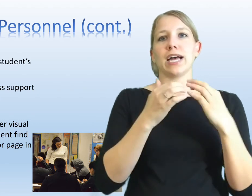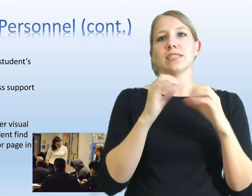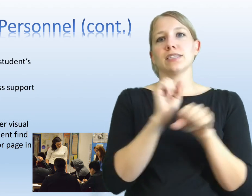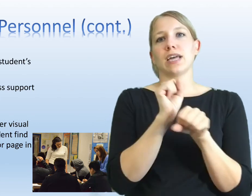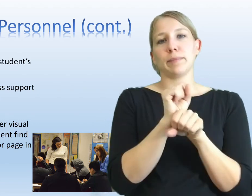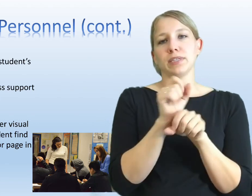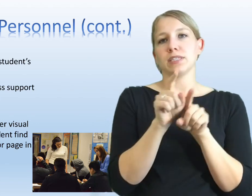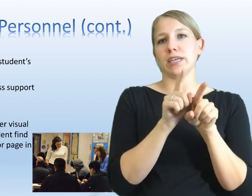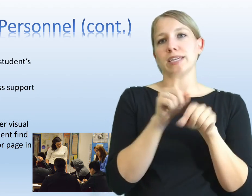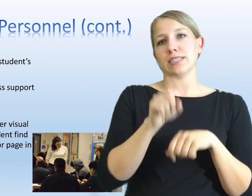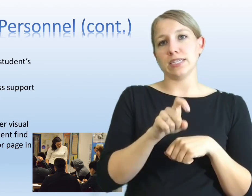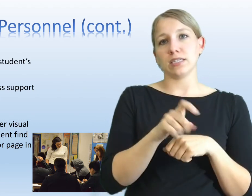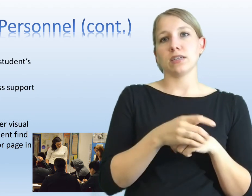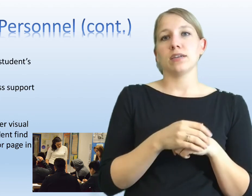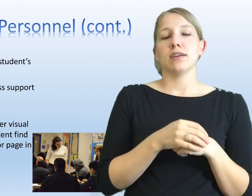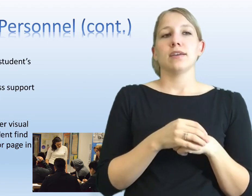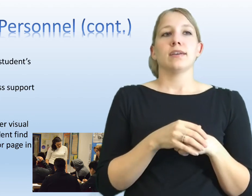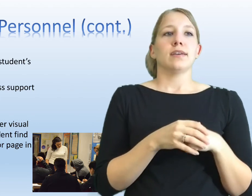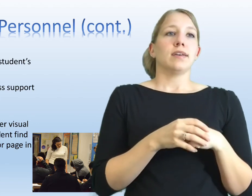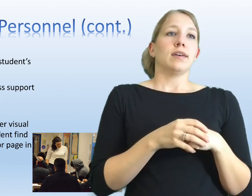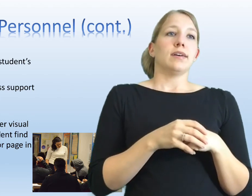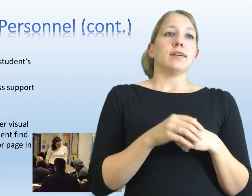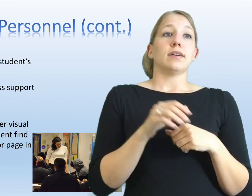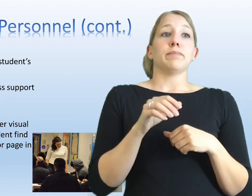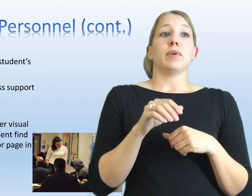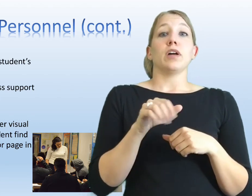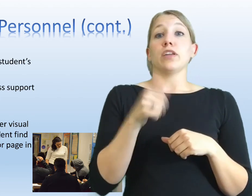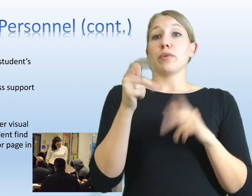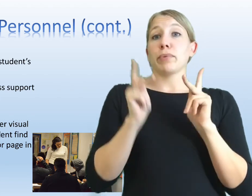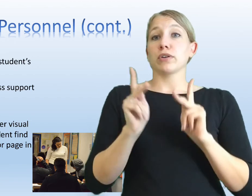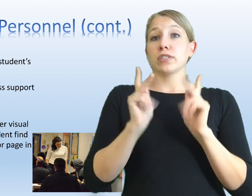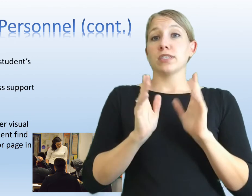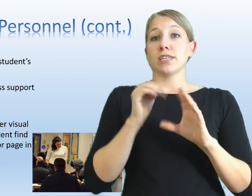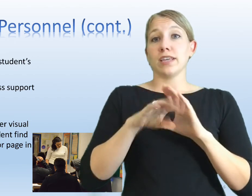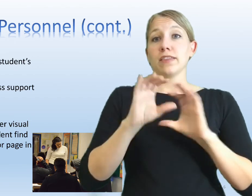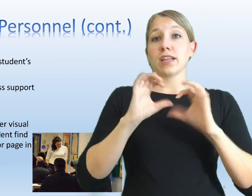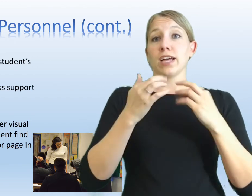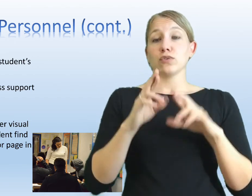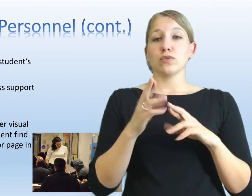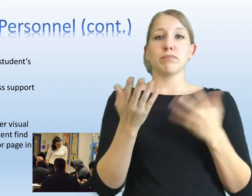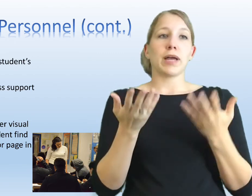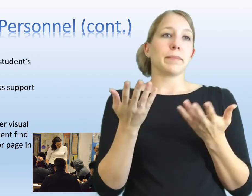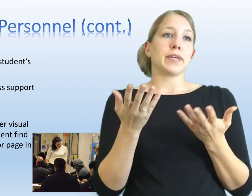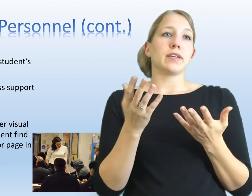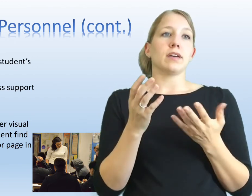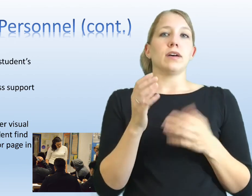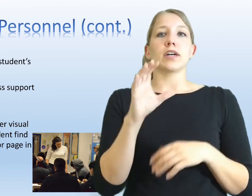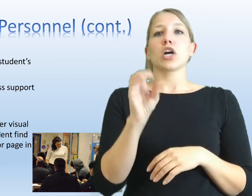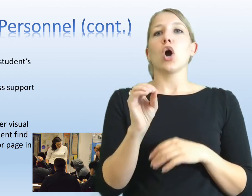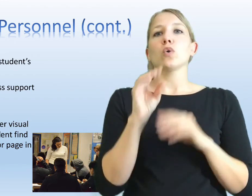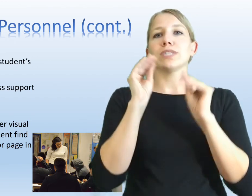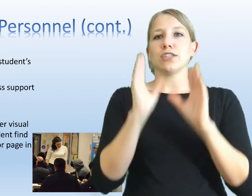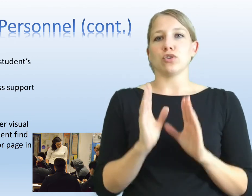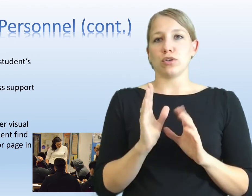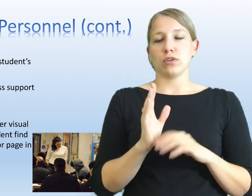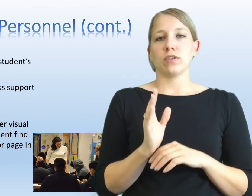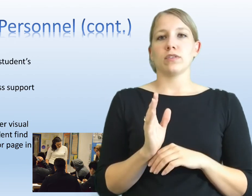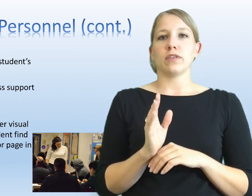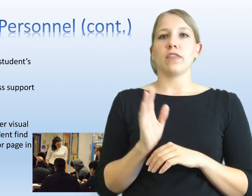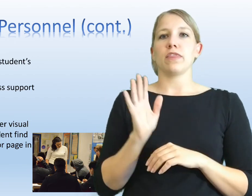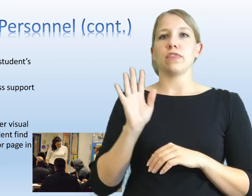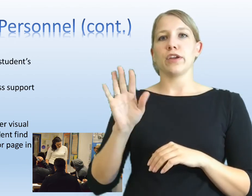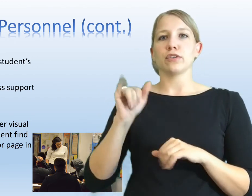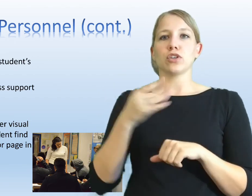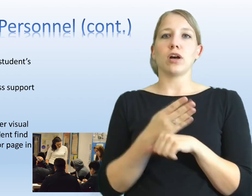in-class assignments as needed. Another person in the classroom might be a co-teacher.